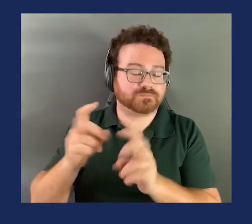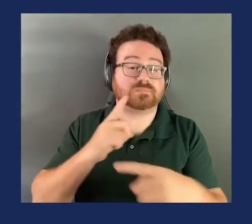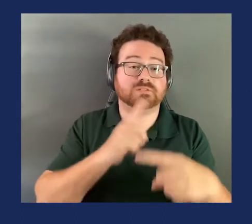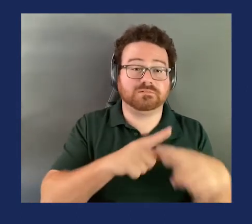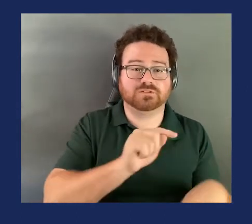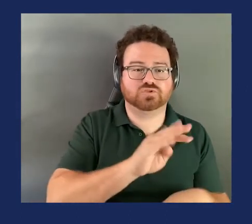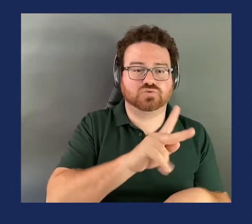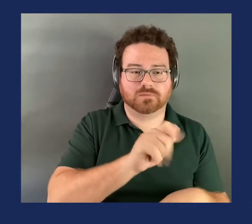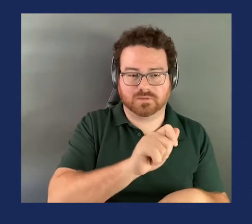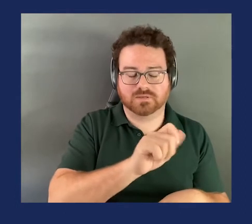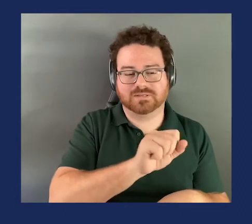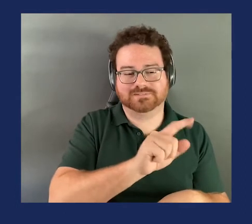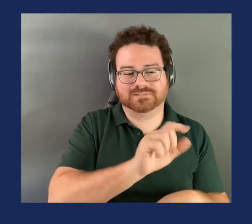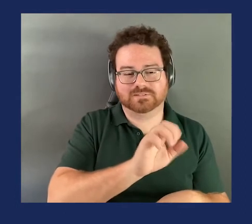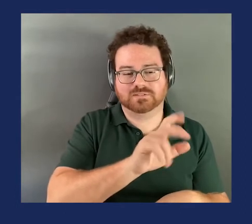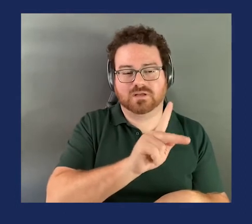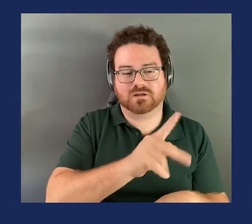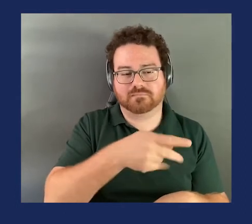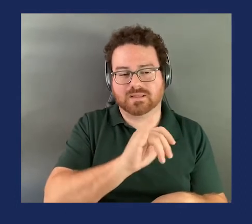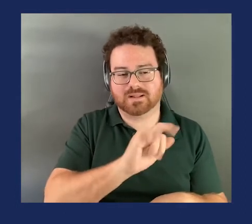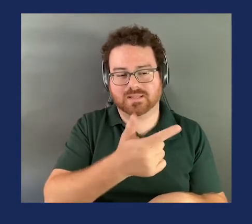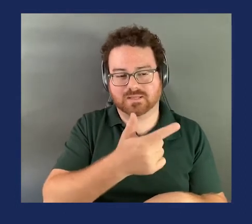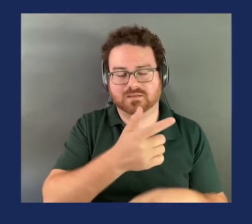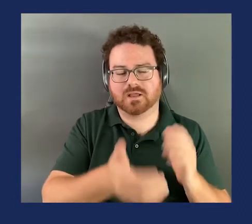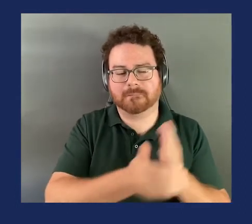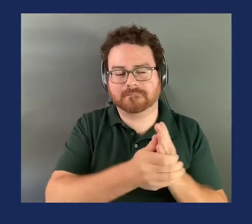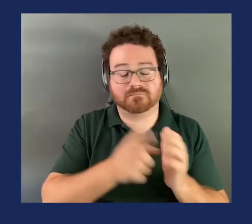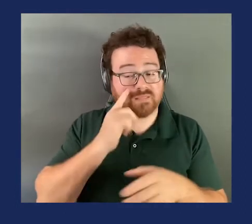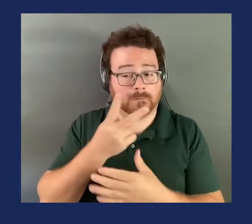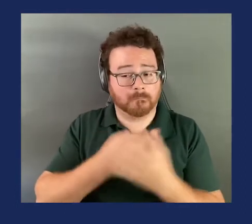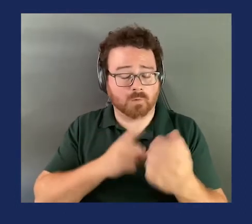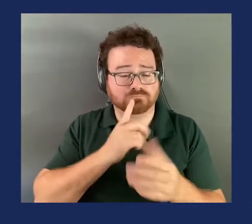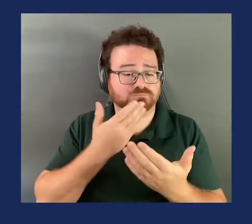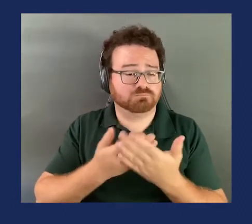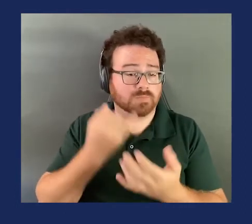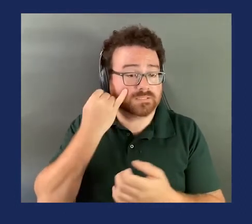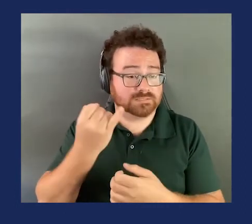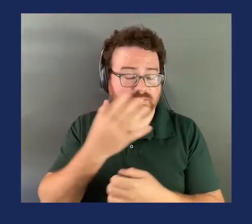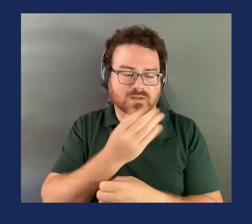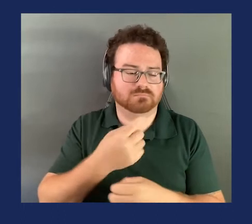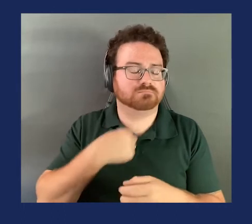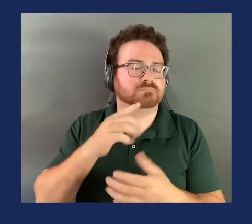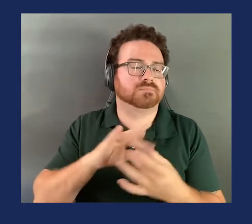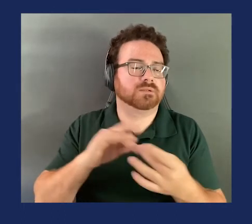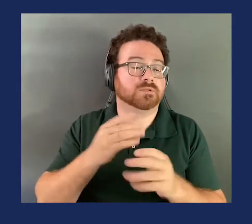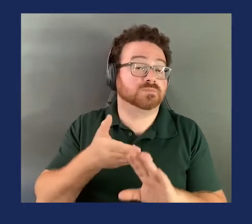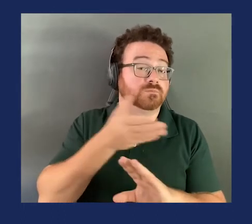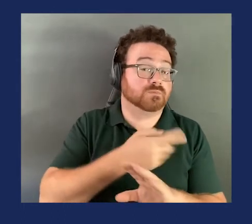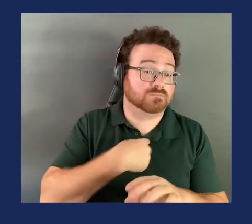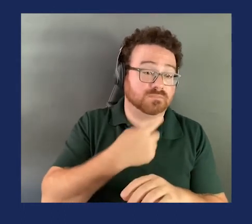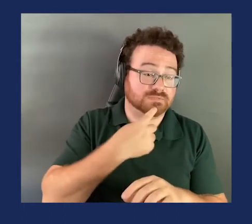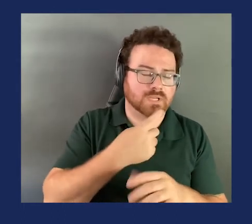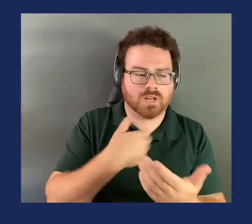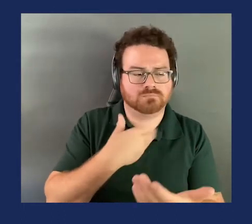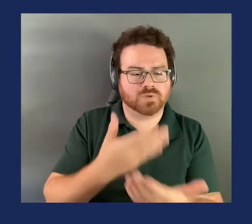I think that making the points that I made earlier about reaching the end result with different reasoning is important